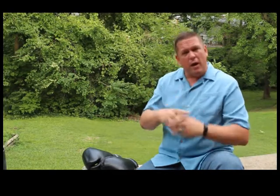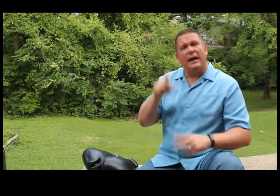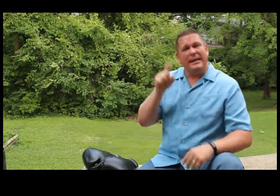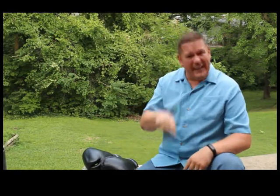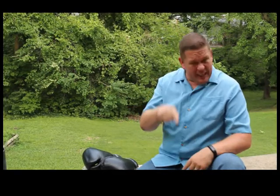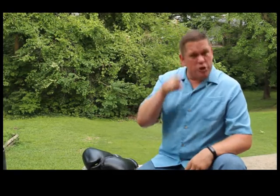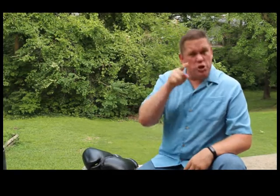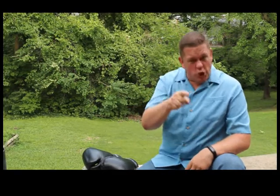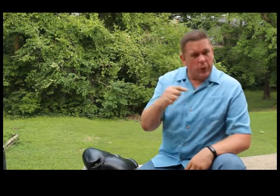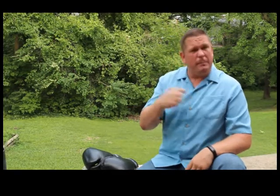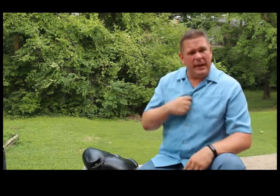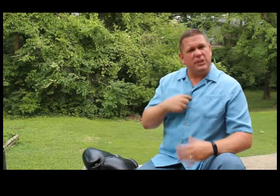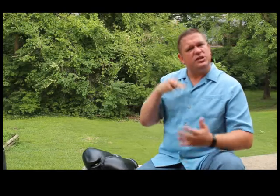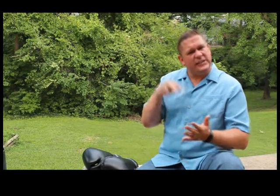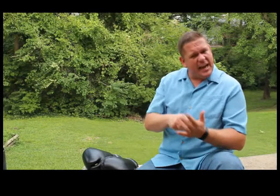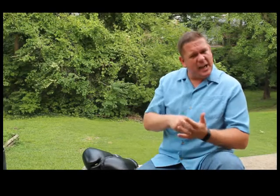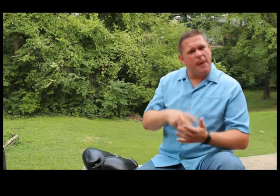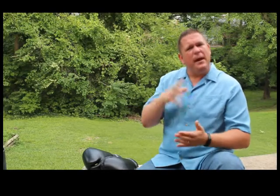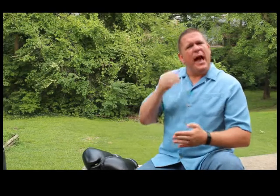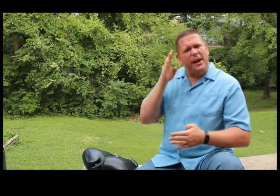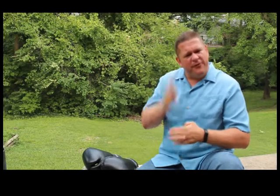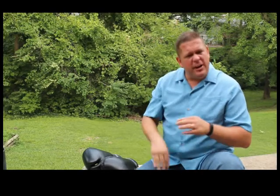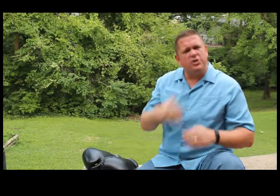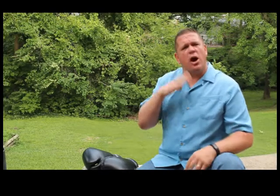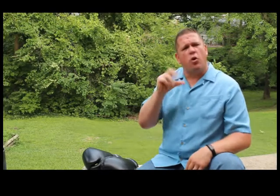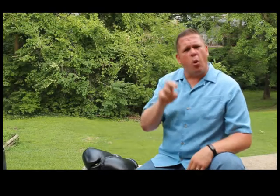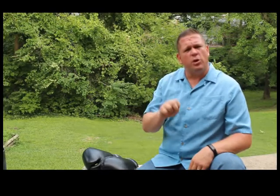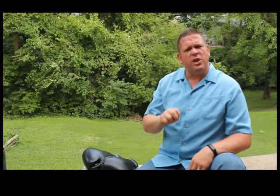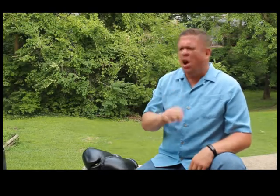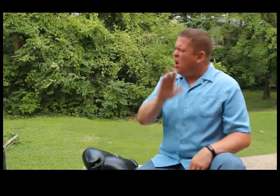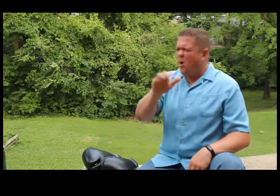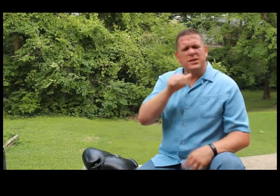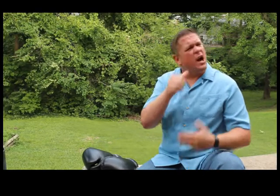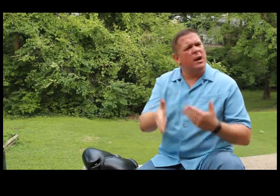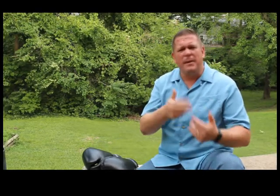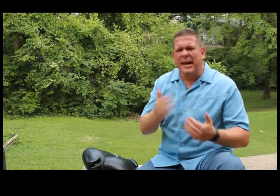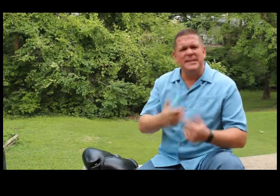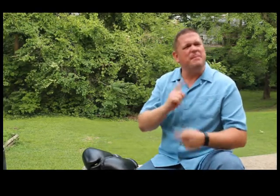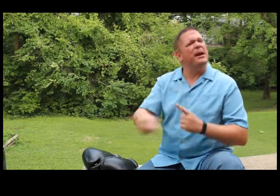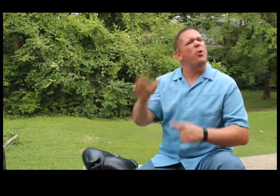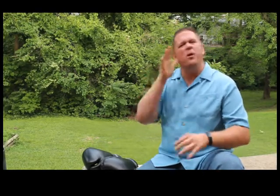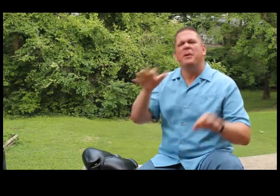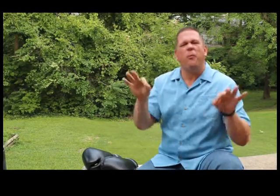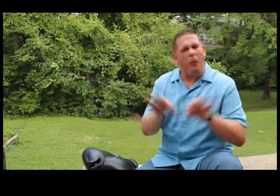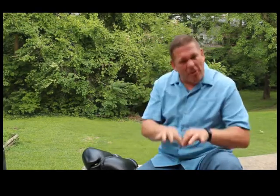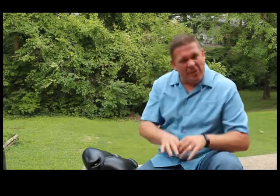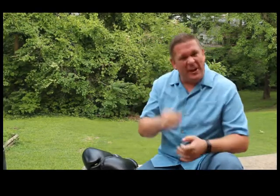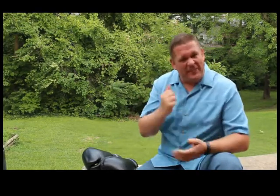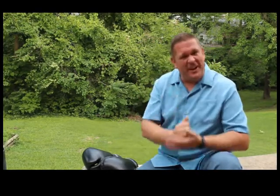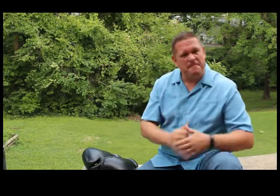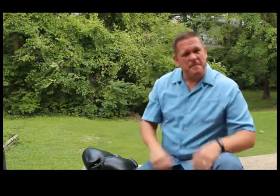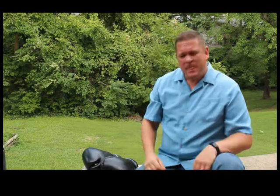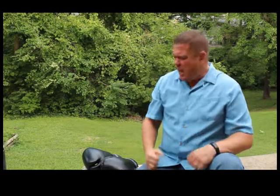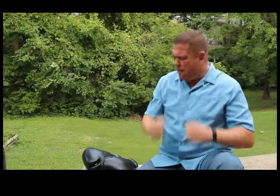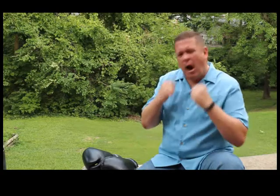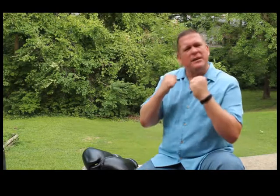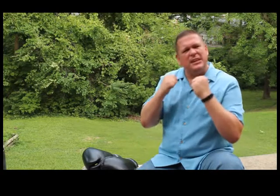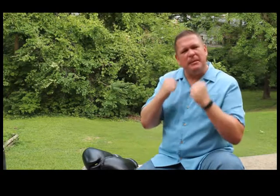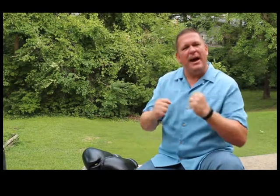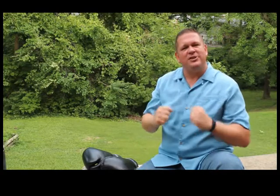America needs you and me to stand up and finish our course. Oh, it's not going to be easy, but it will be worth it. Amen? Boxing match.